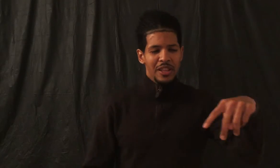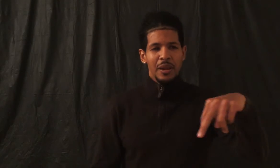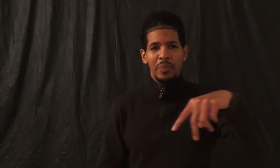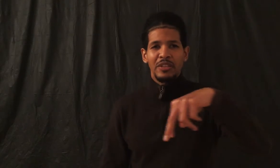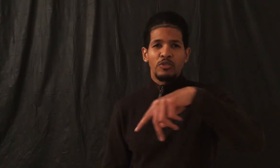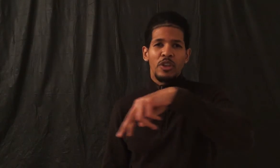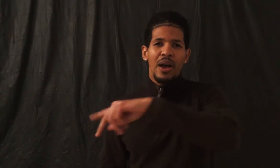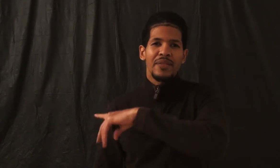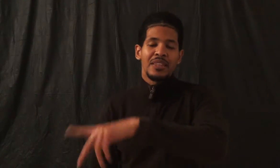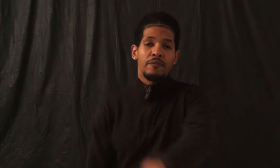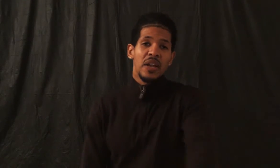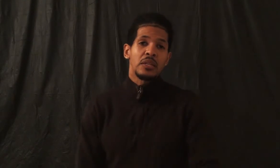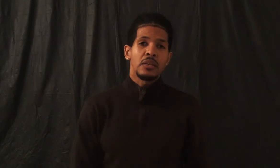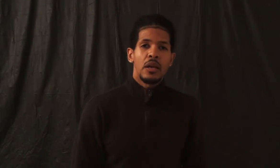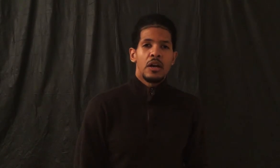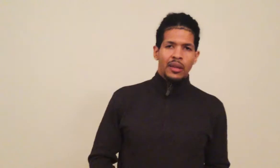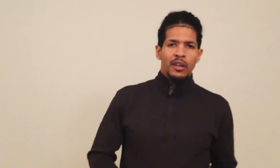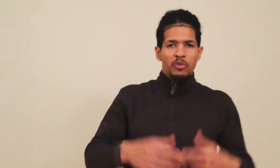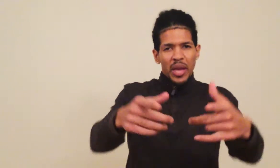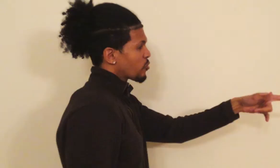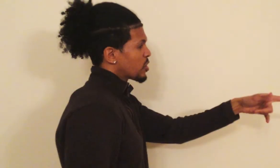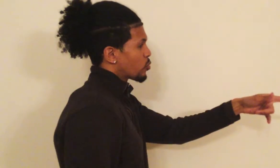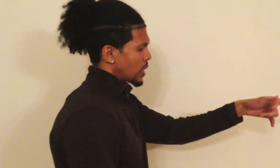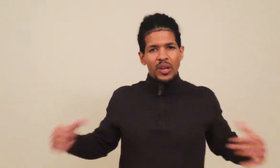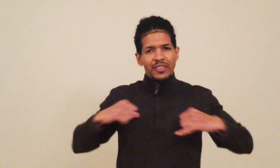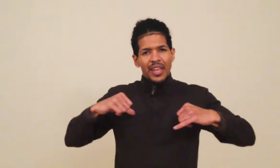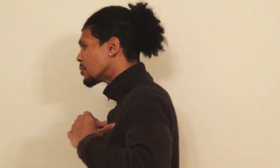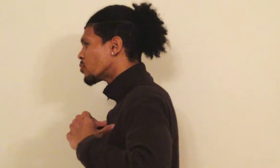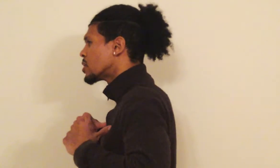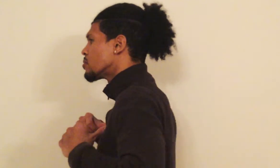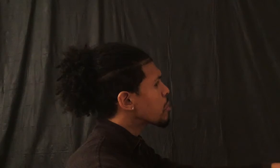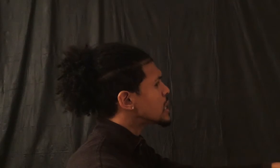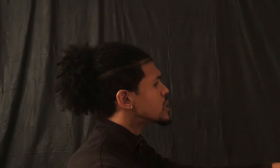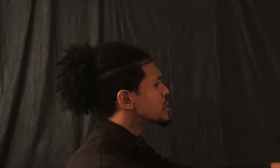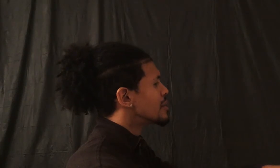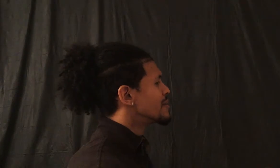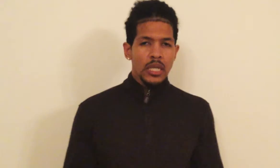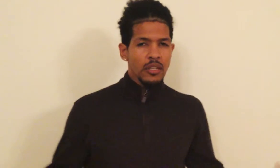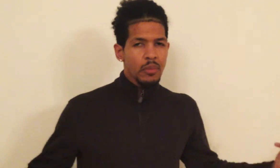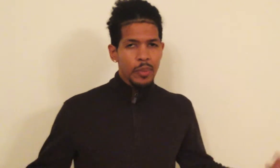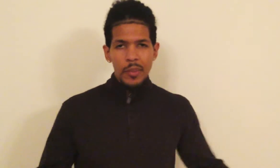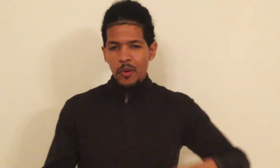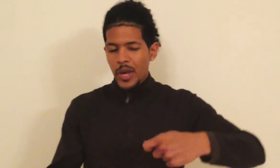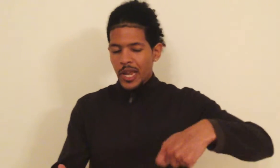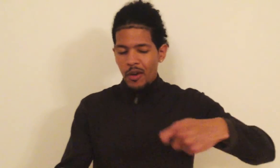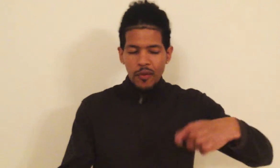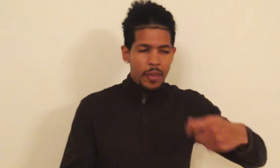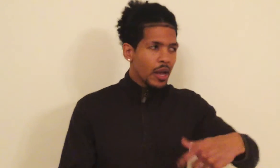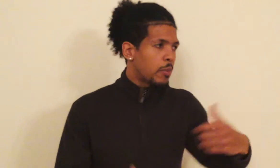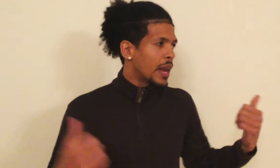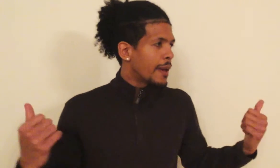than the pace, you still have yet to face You came to run the race, I came to run the race And see my people eating off a bigger play